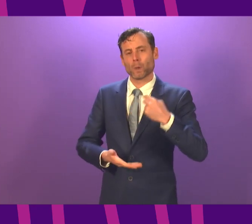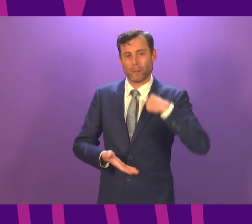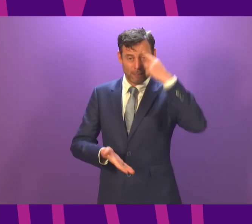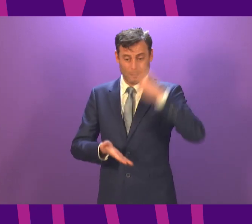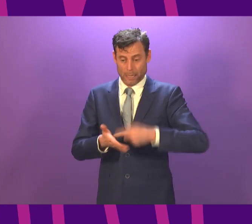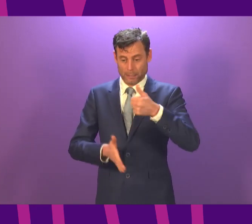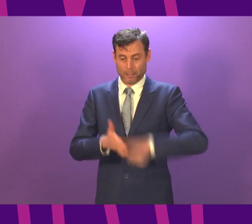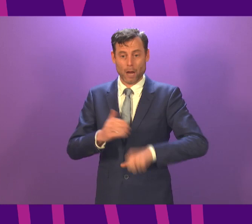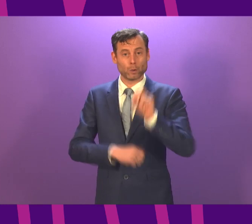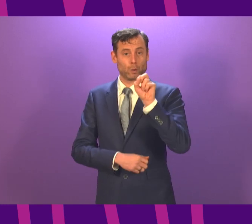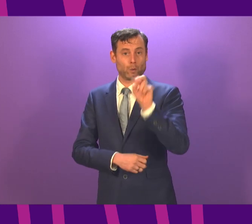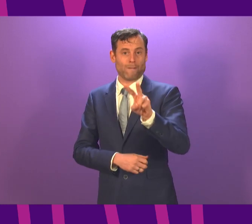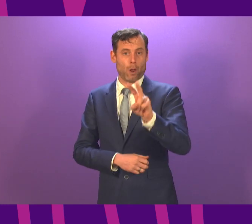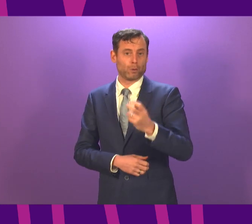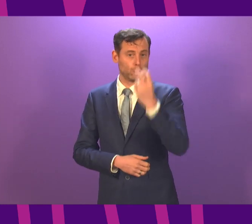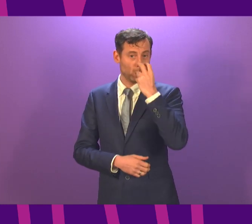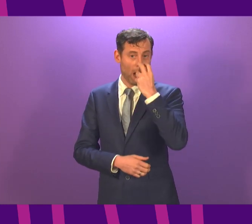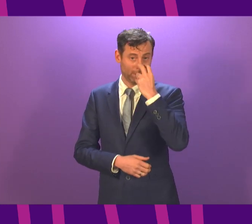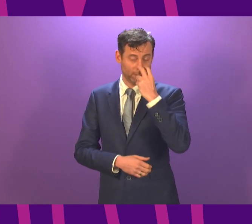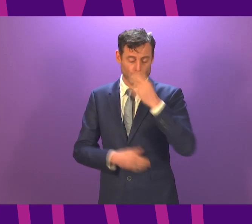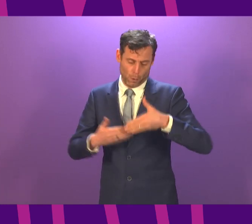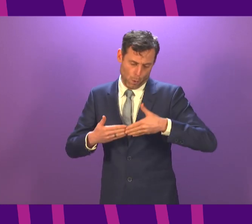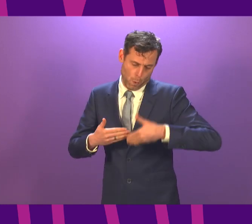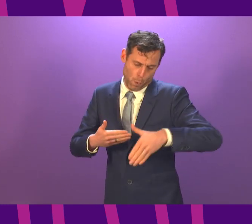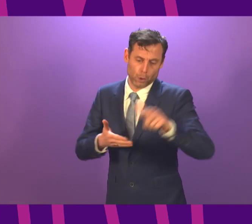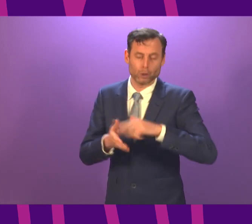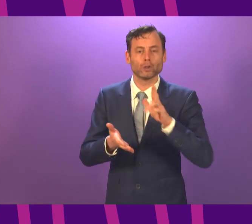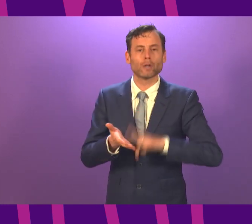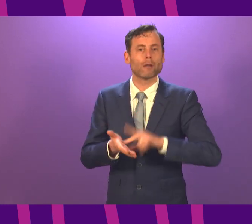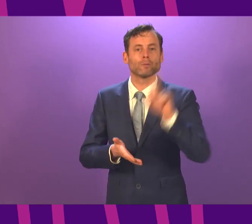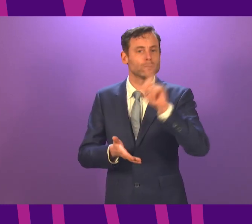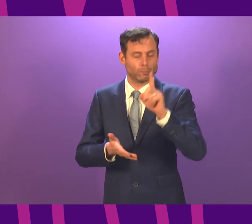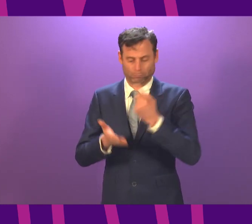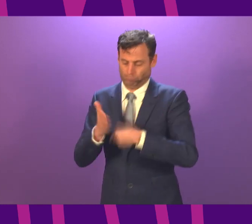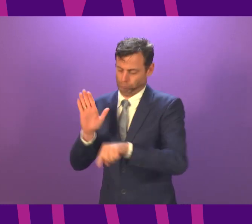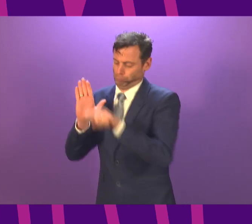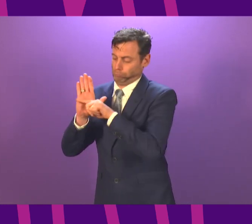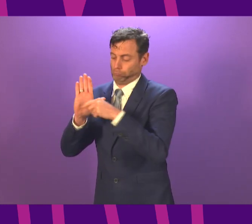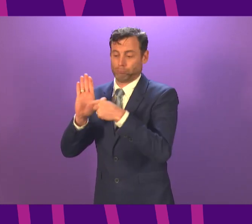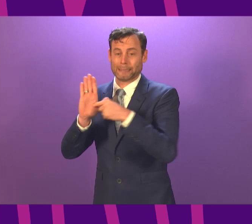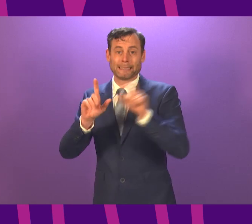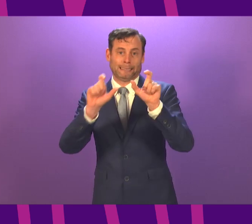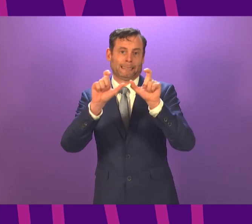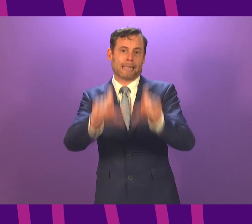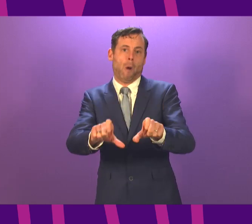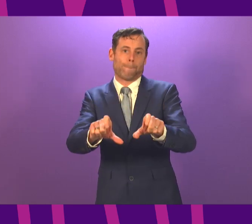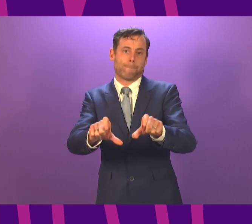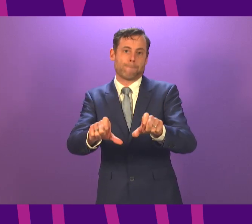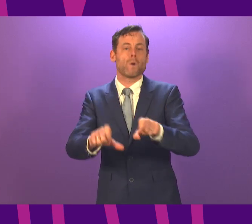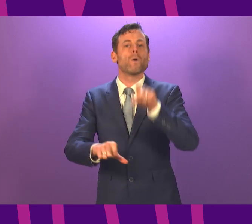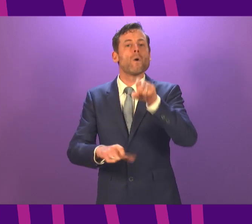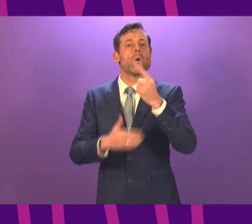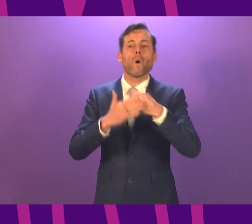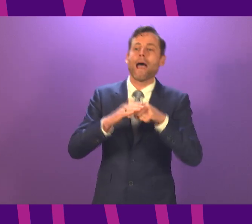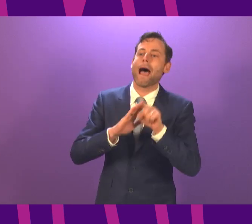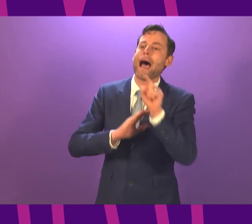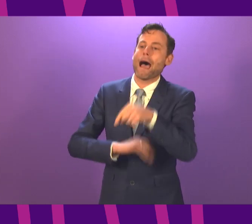midnight to night for the duration of January, a legal requirement to stay at home except for essential purposes. This